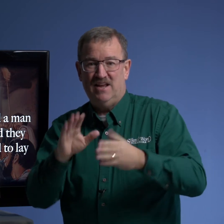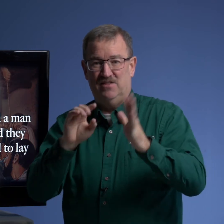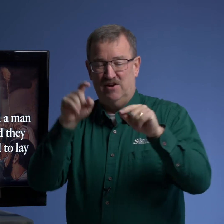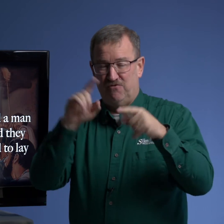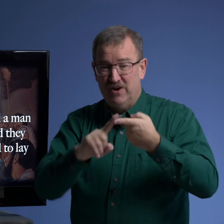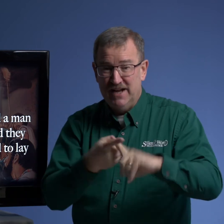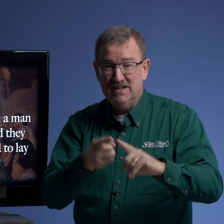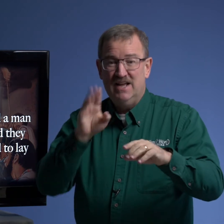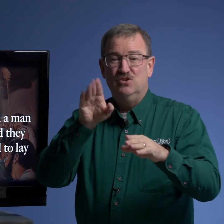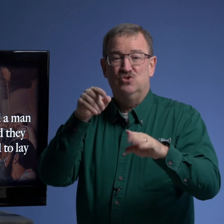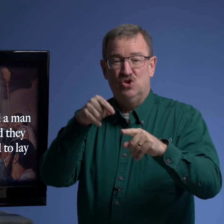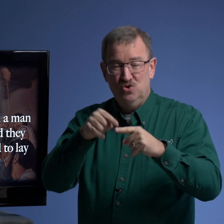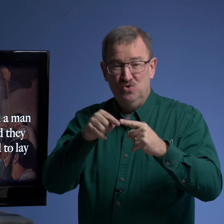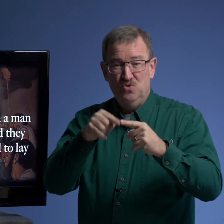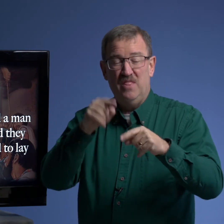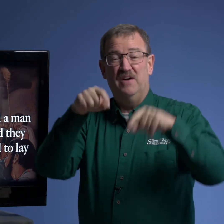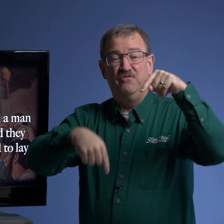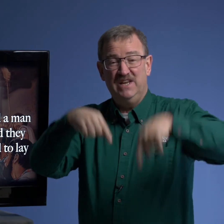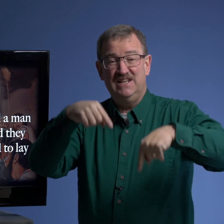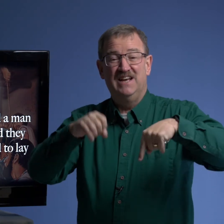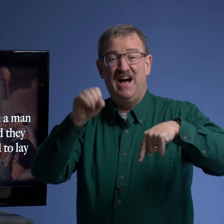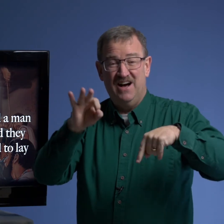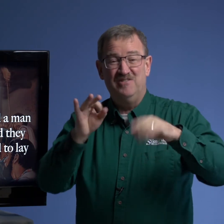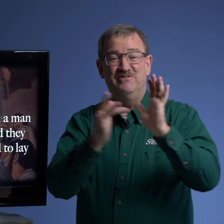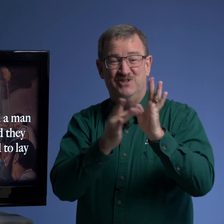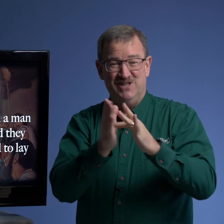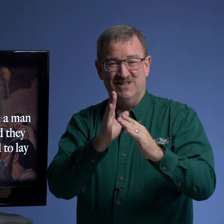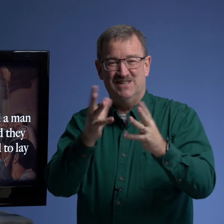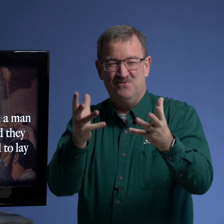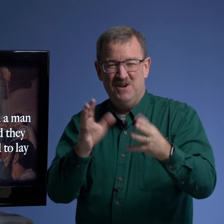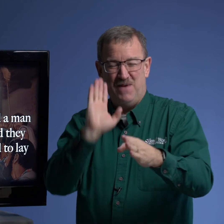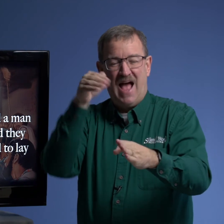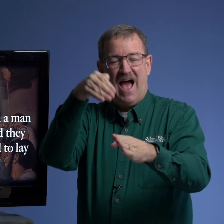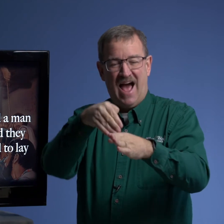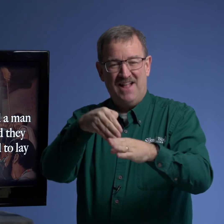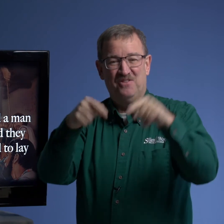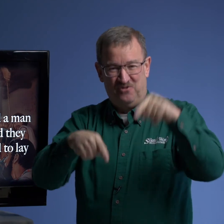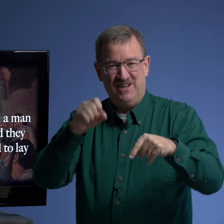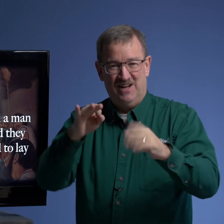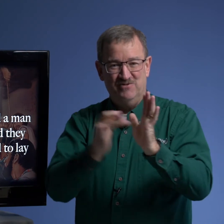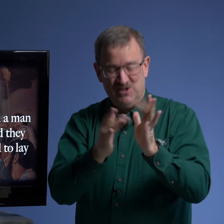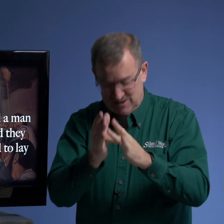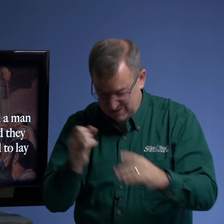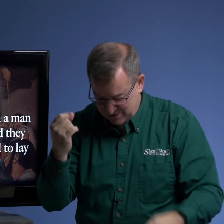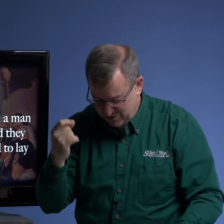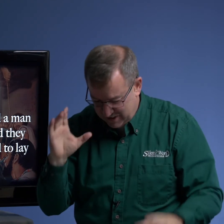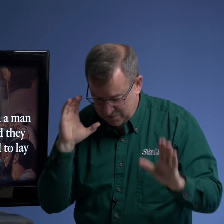their friend to the feet of jesus he wanted them at the feet of jesus so you get the